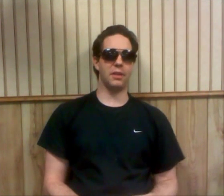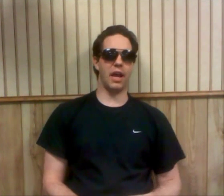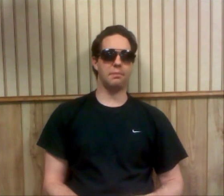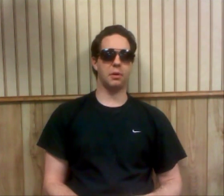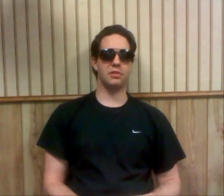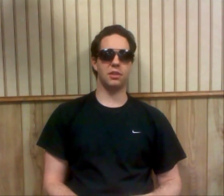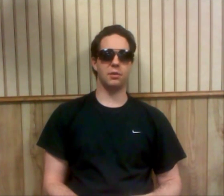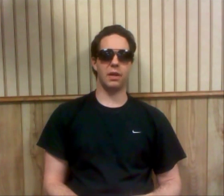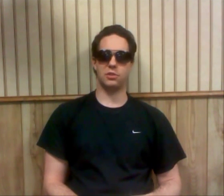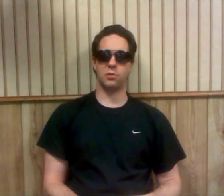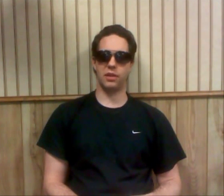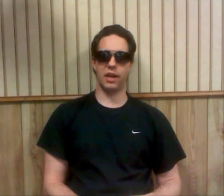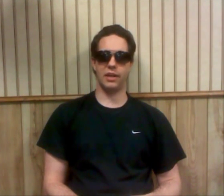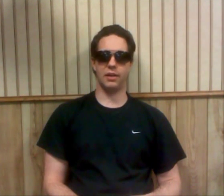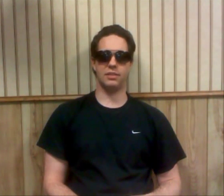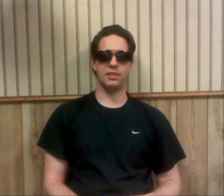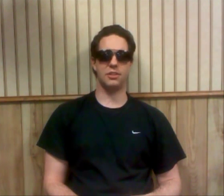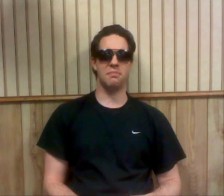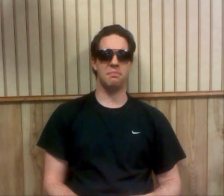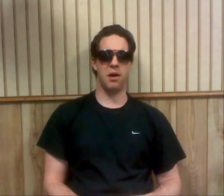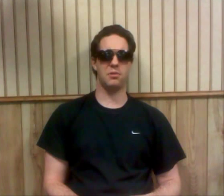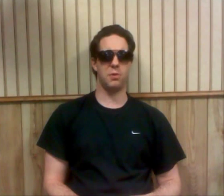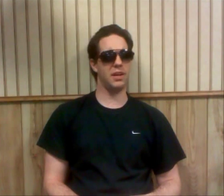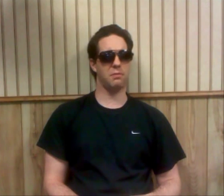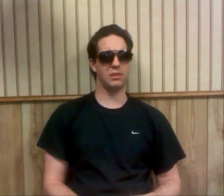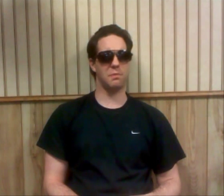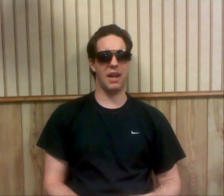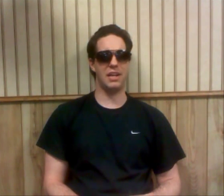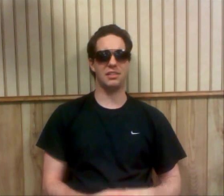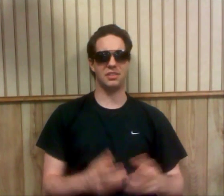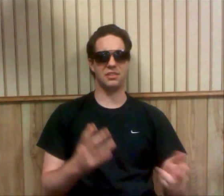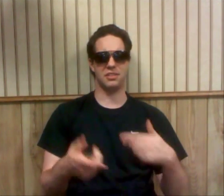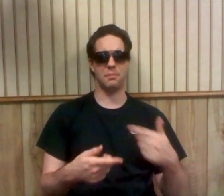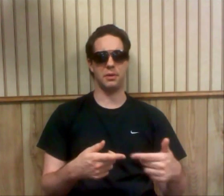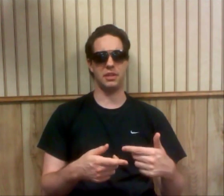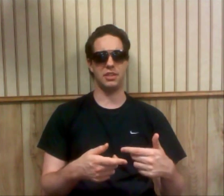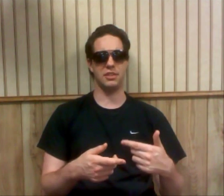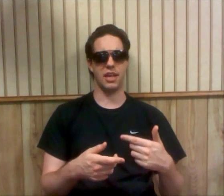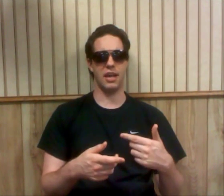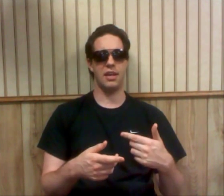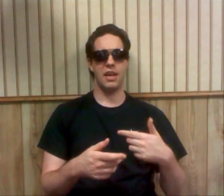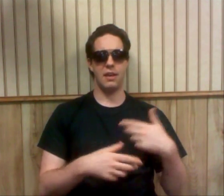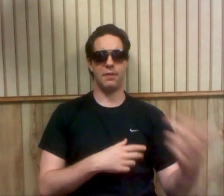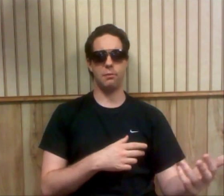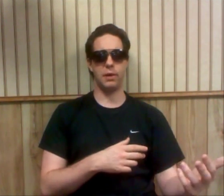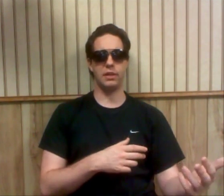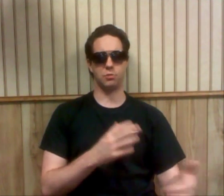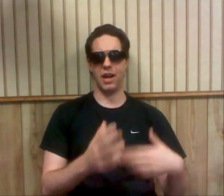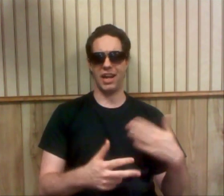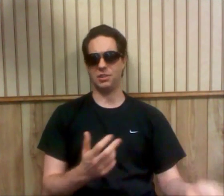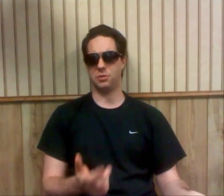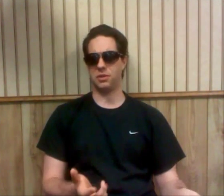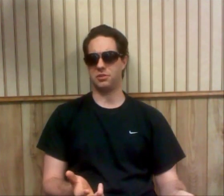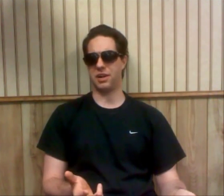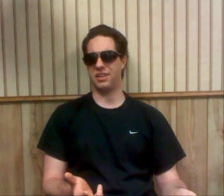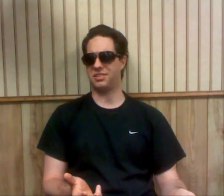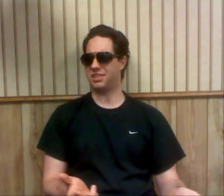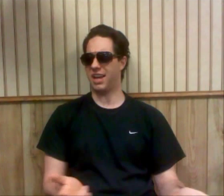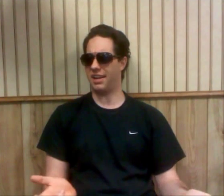like, personally, the way the storyline had gone, was like, shouldn't Punk win at WrestleMania since the stipulation is that if he wins, Rey has to join the Straight Edge Society?